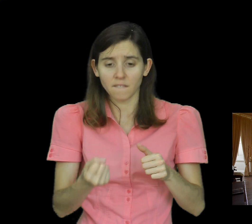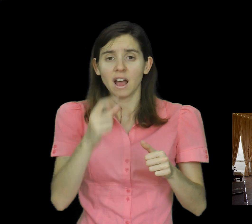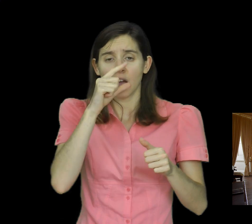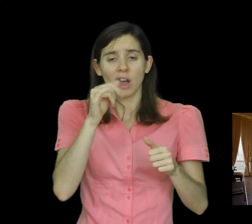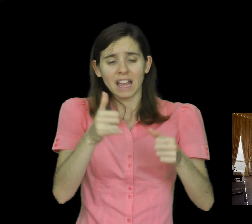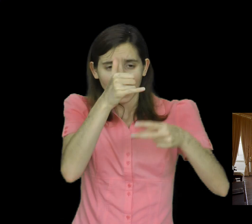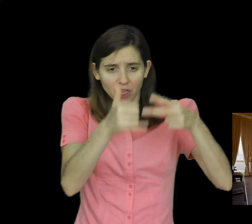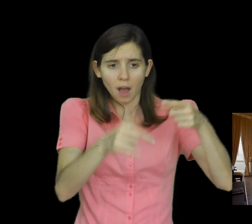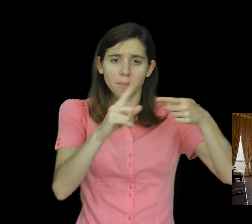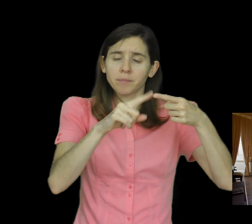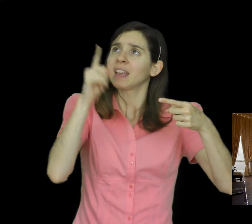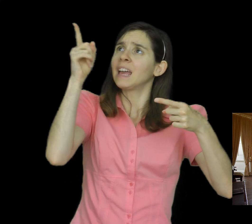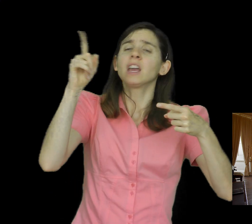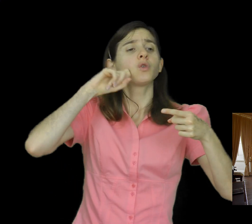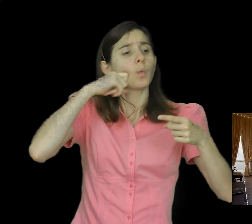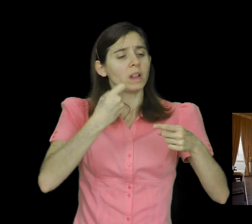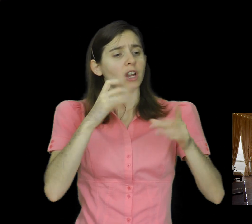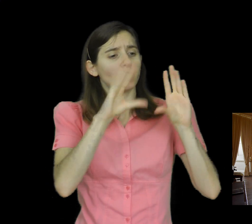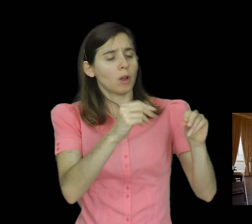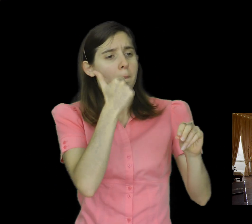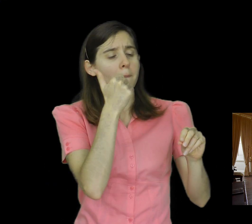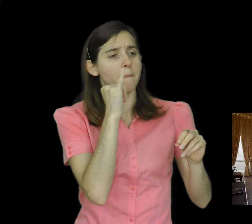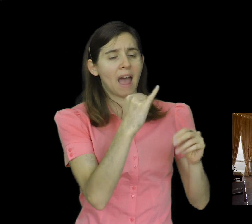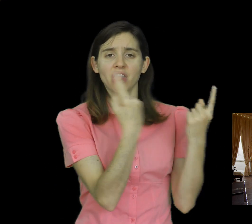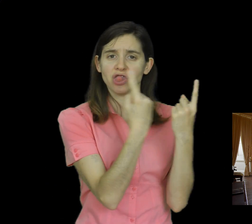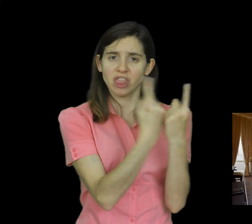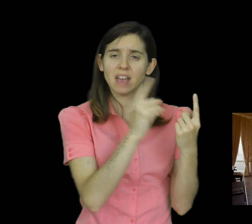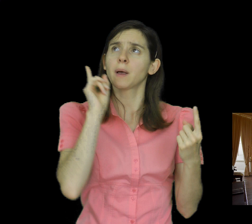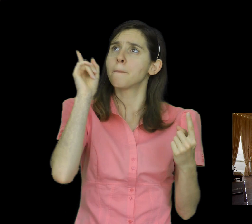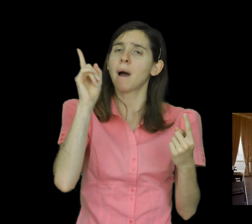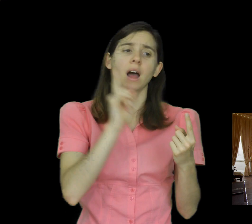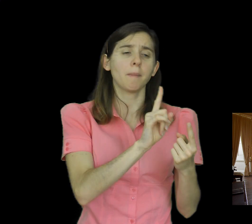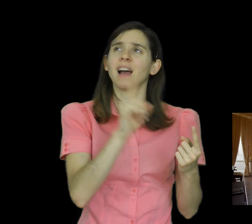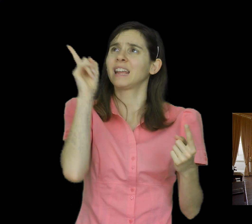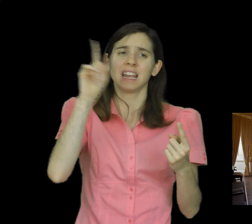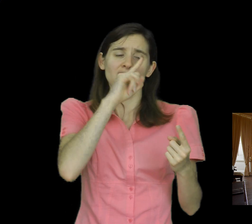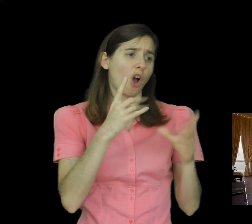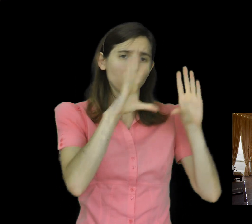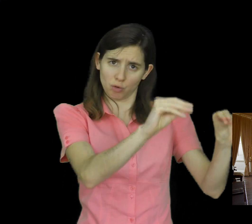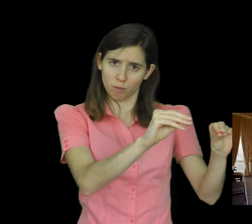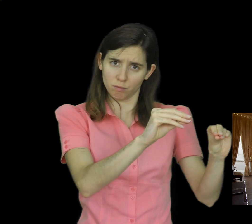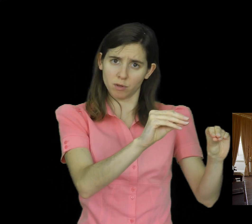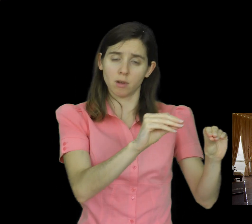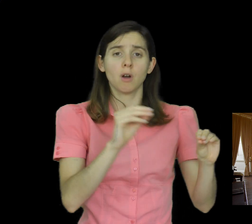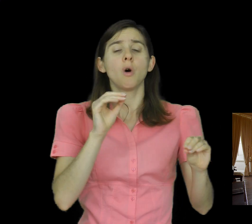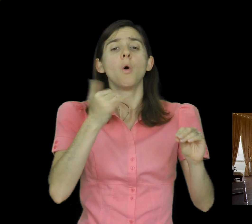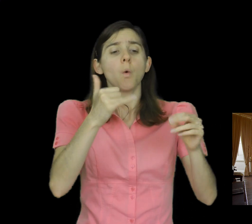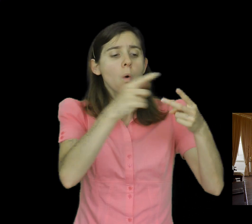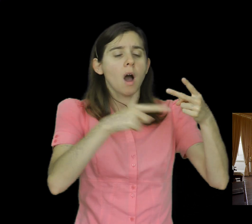bad things from happening and can't, in which case he is not all powerful. Or God is able to prevent bad things from